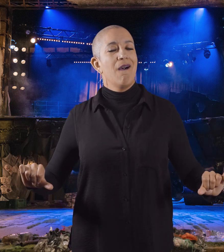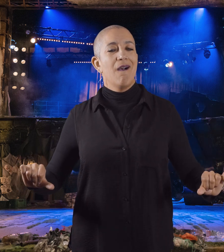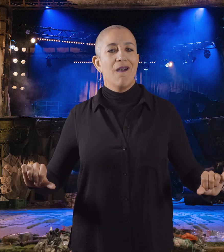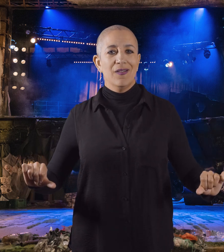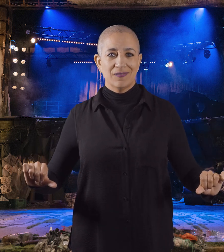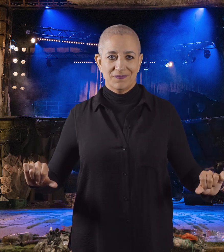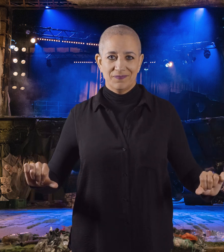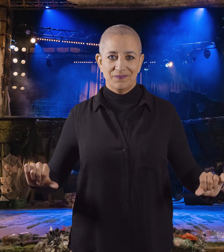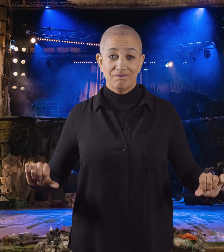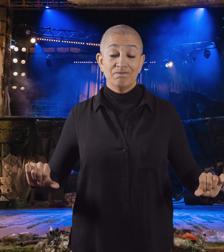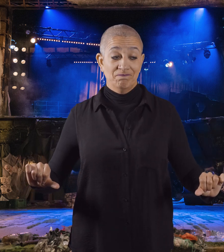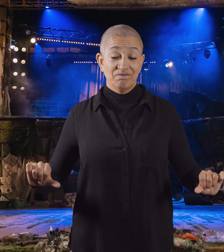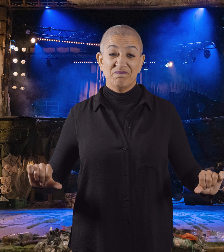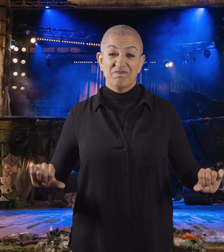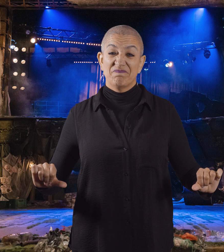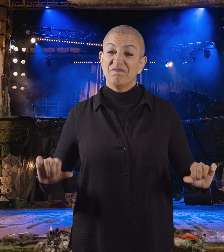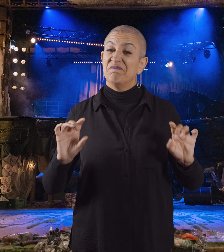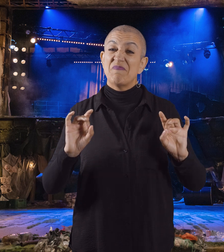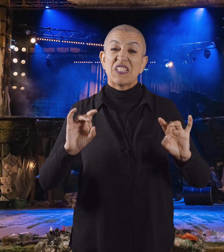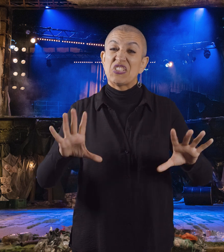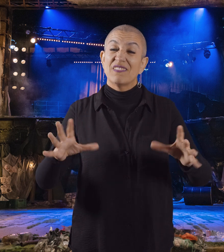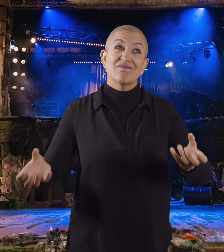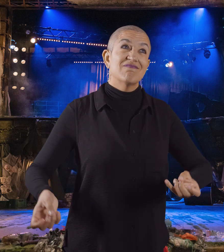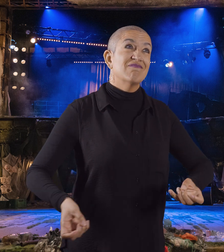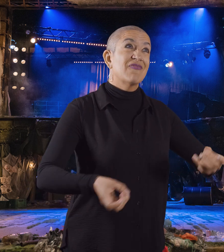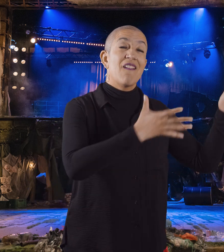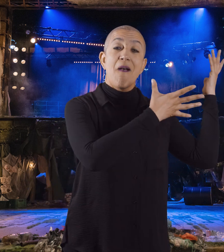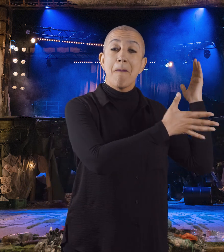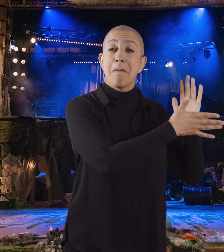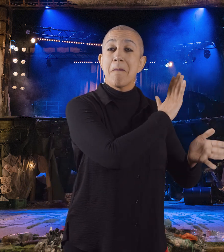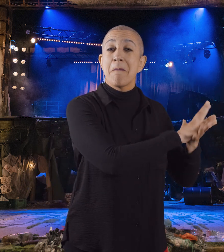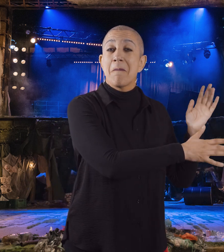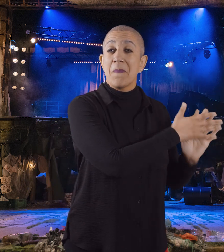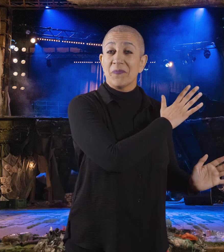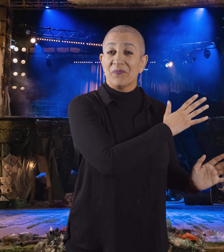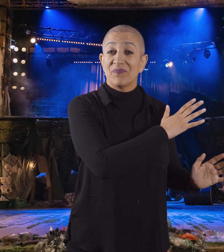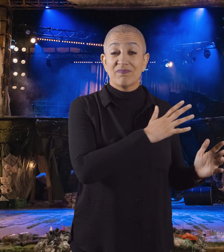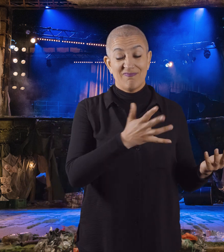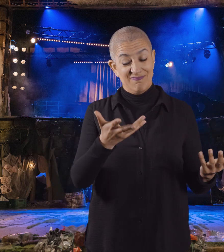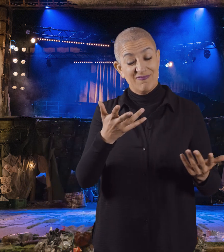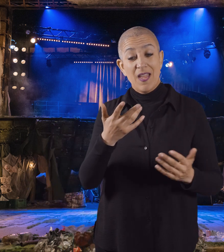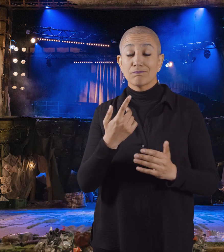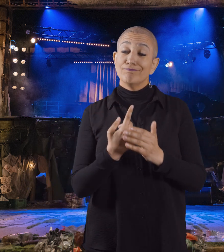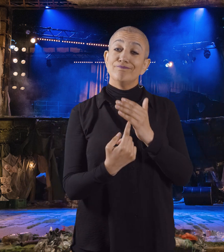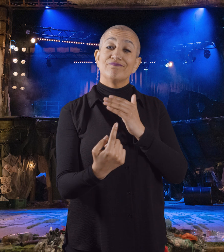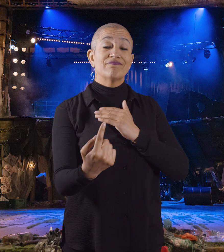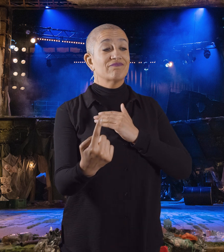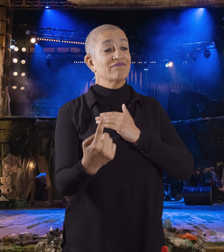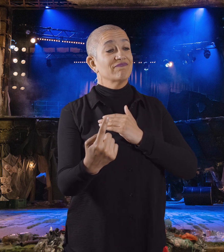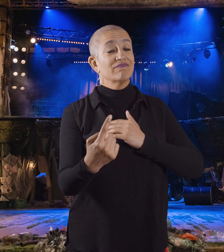With her powers gone, Prospero finally asks us, the audience, to release her from the island, with